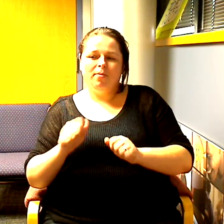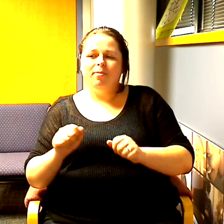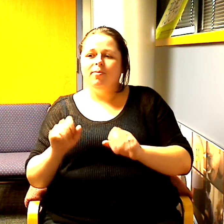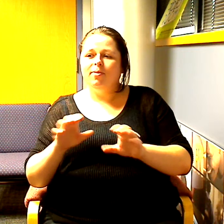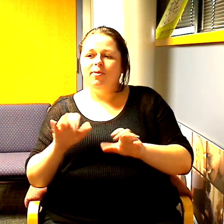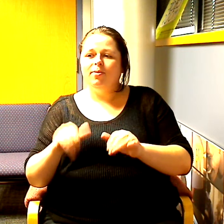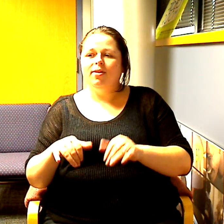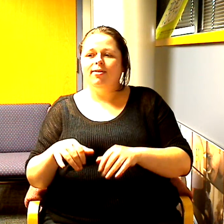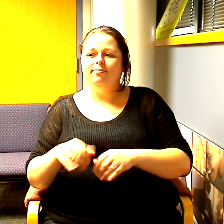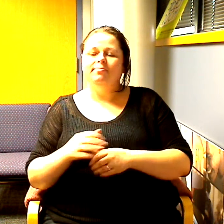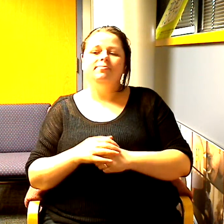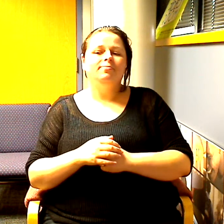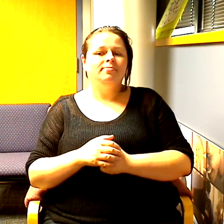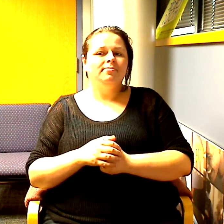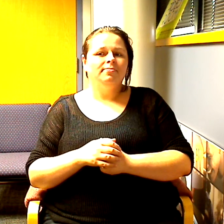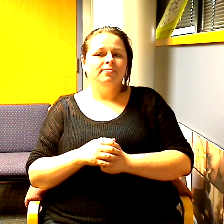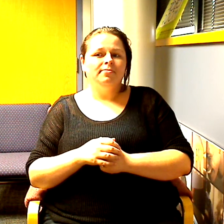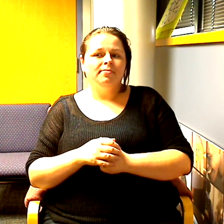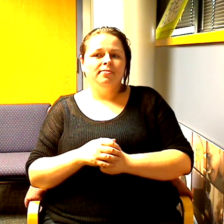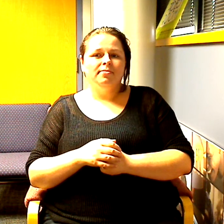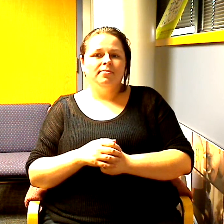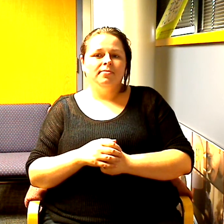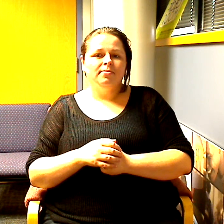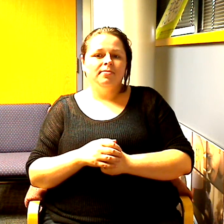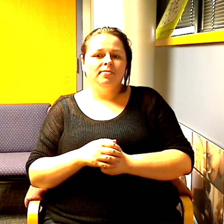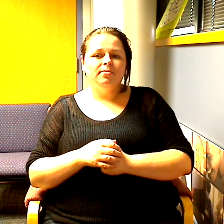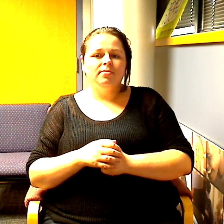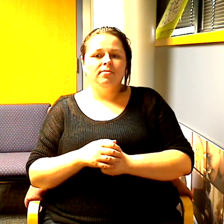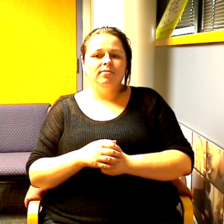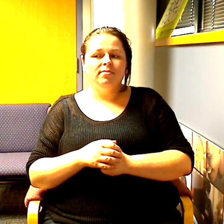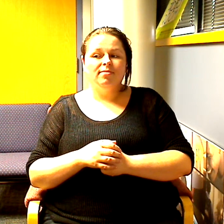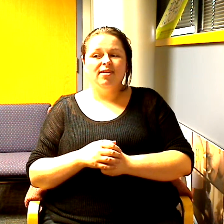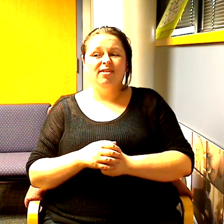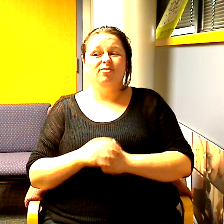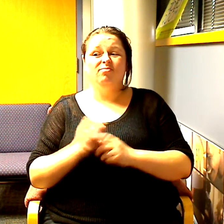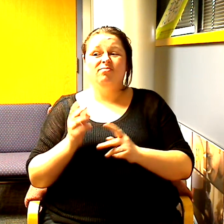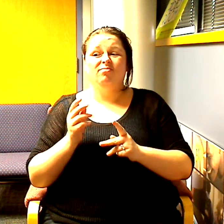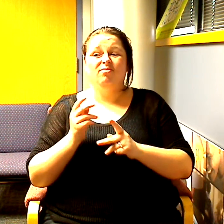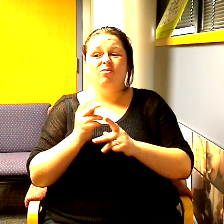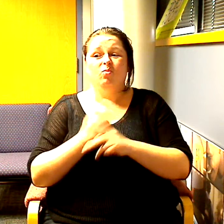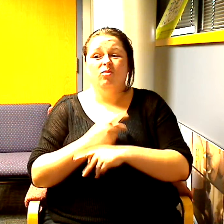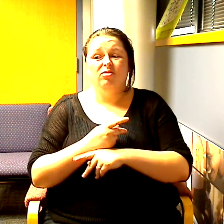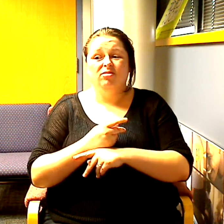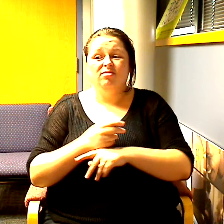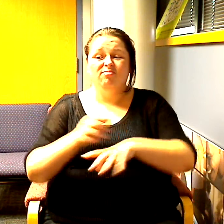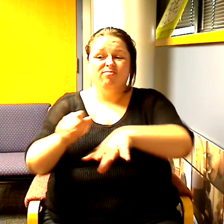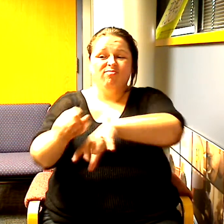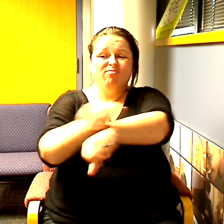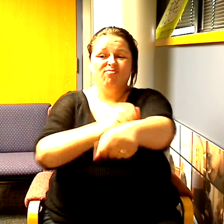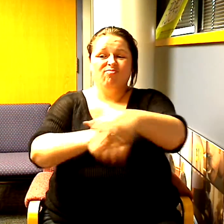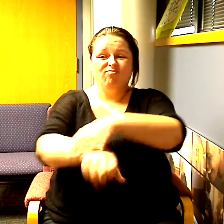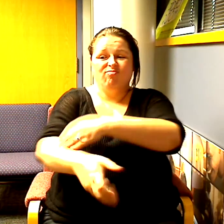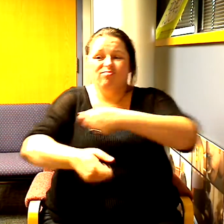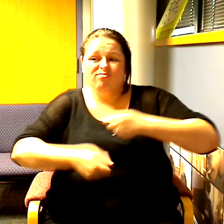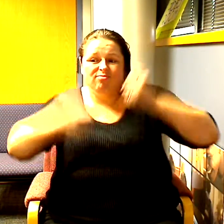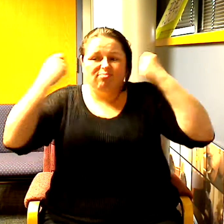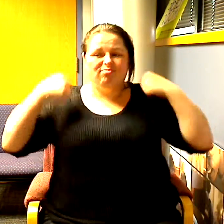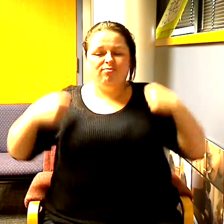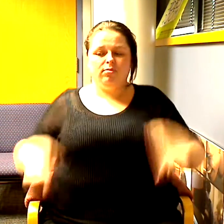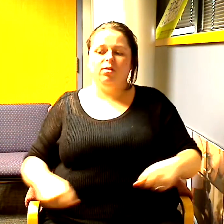the worst part is putting this sweater over my head because that's when you'll laugh at me so don't do anything while it's over my